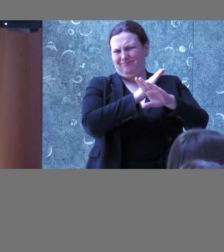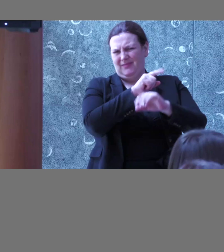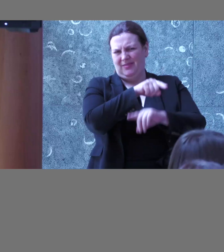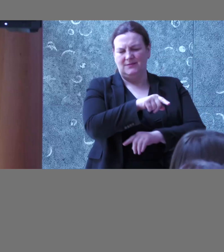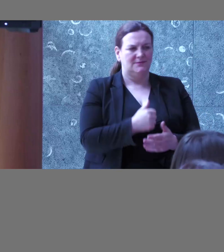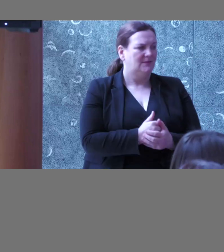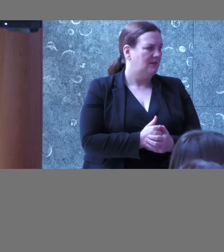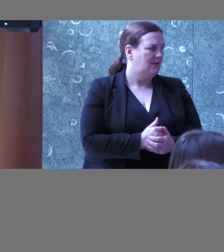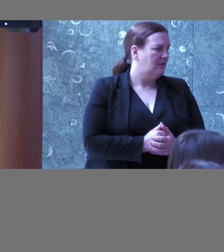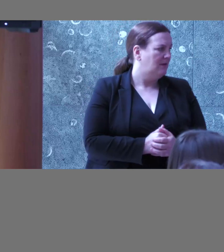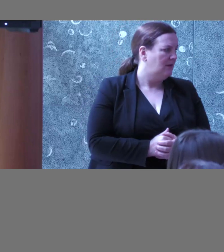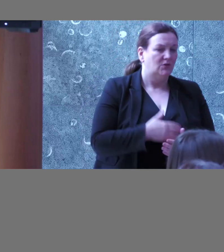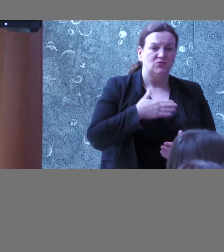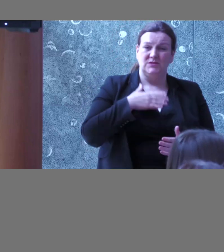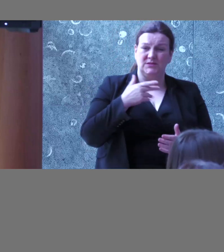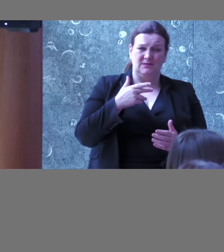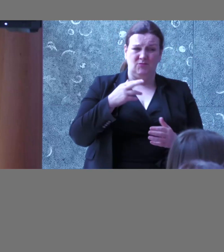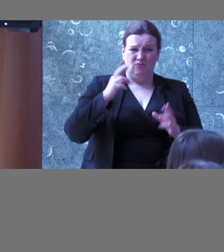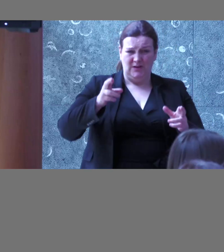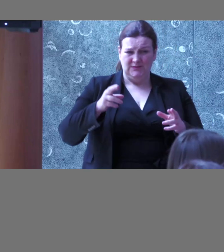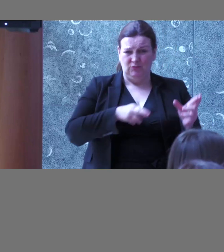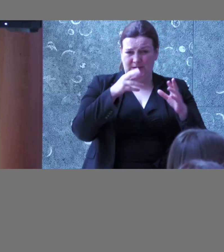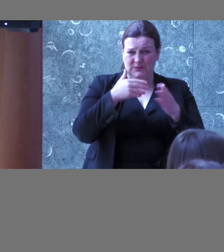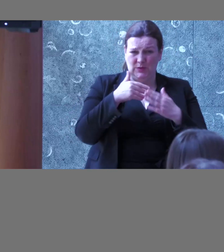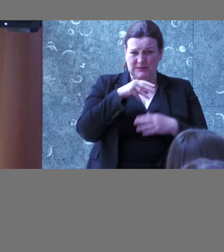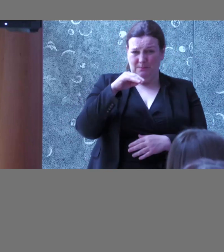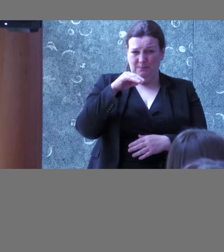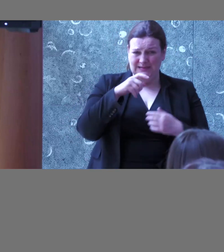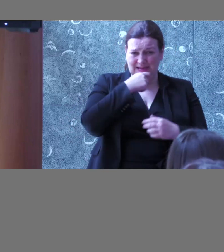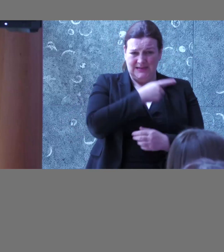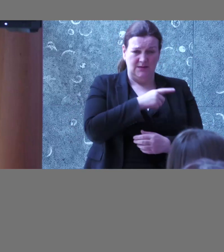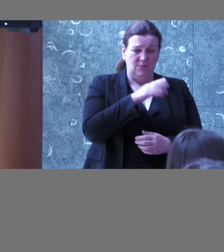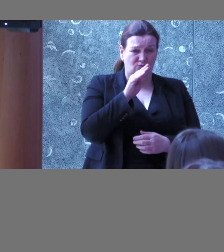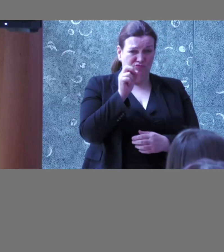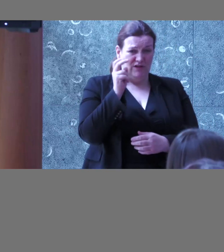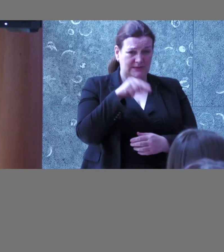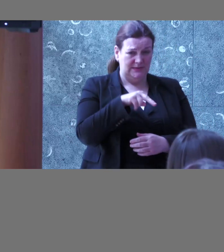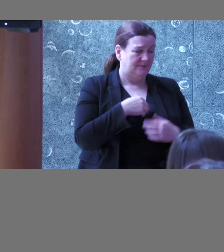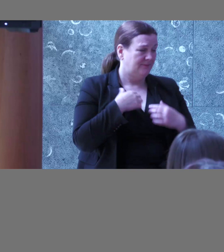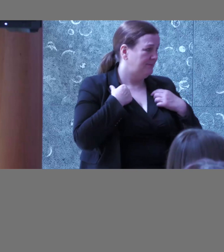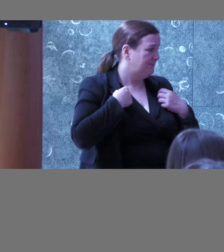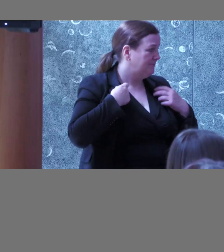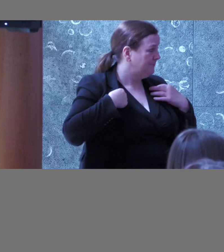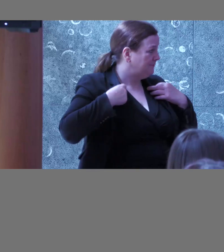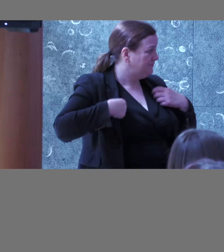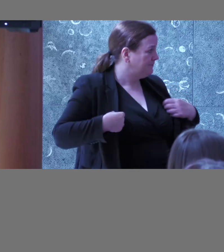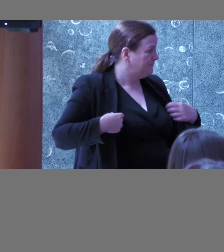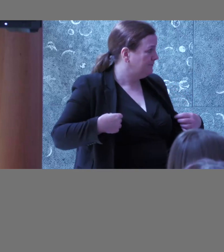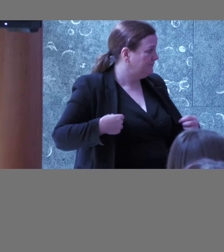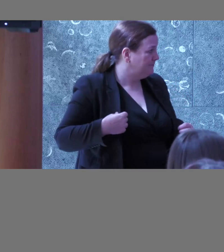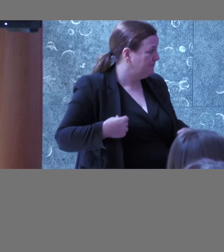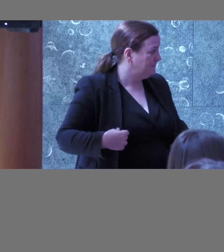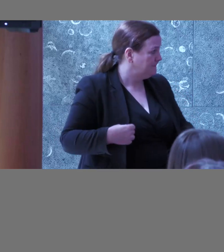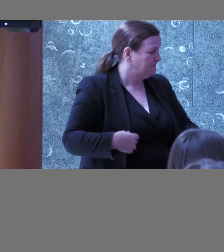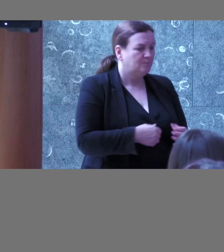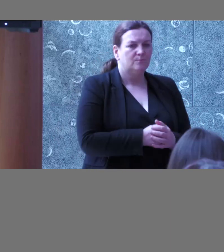Well, I just second to what Mick was saying because I think those are really, really important points to make, and the fact that they are tools and